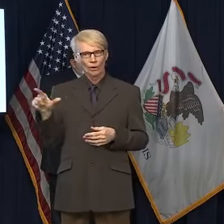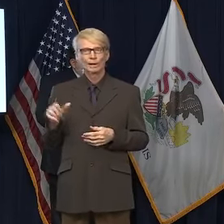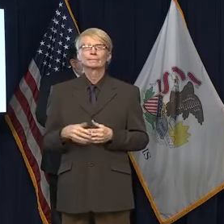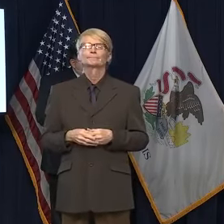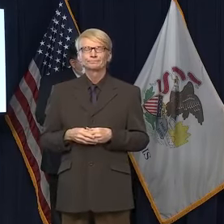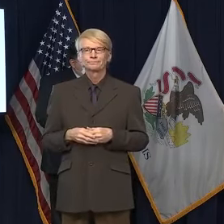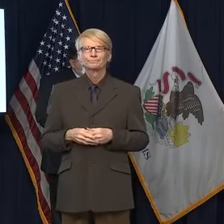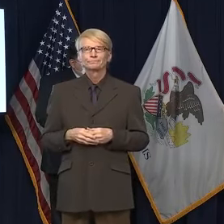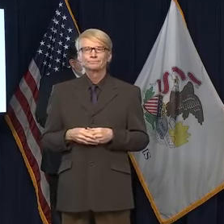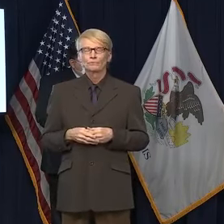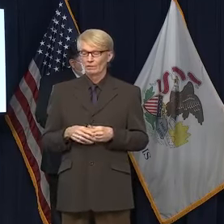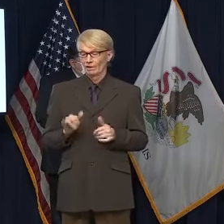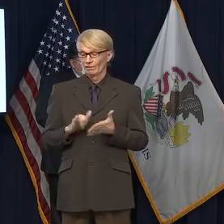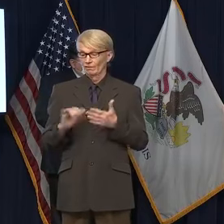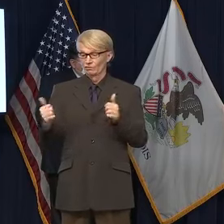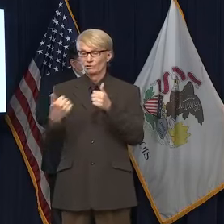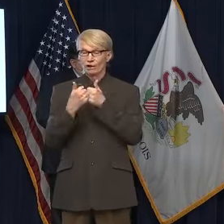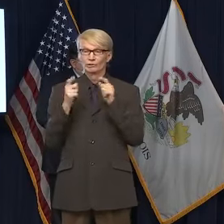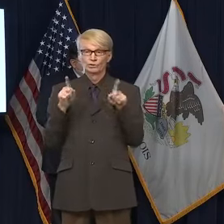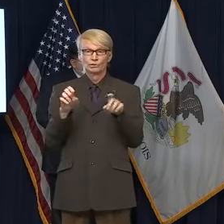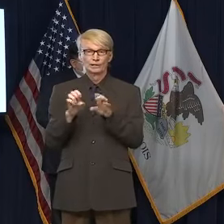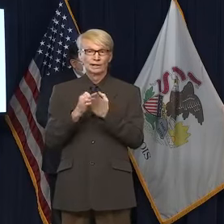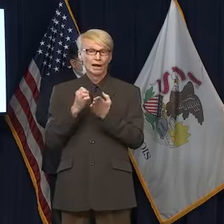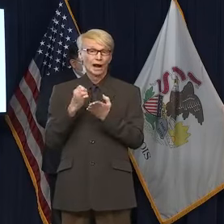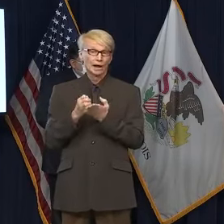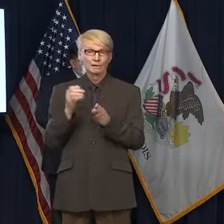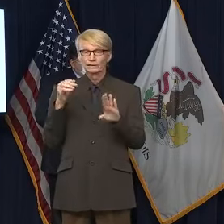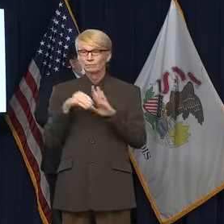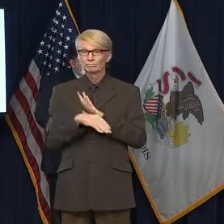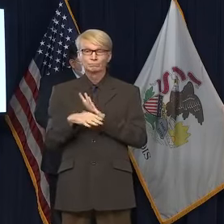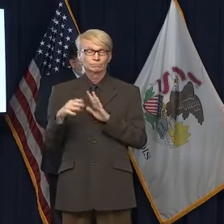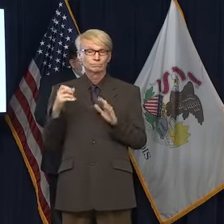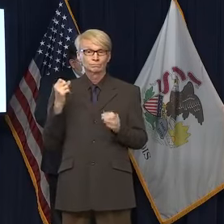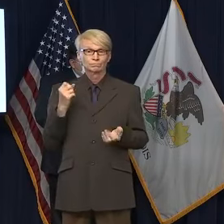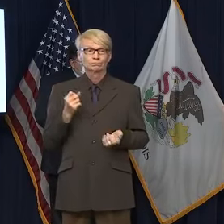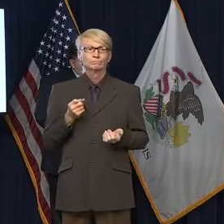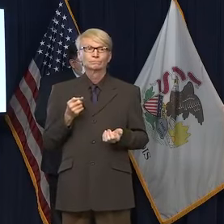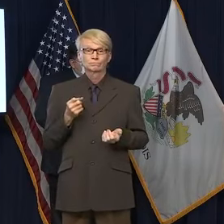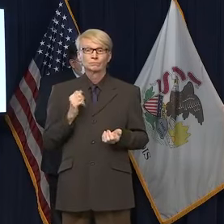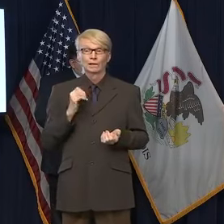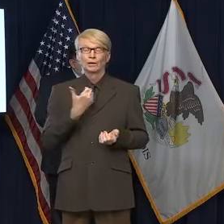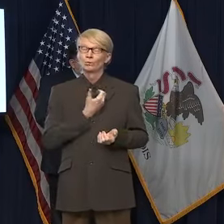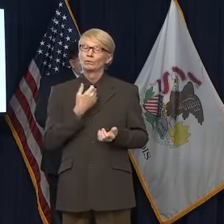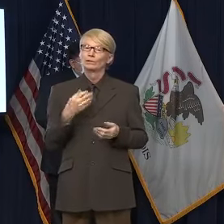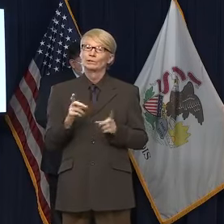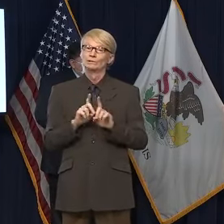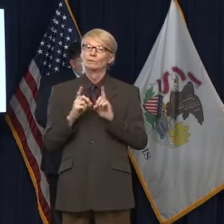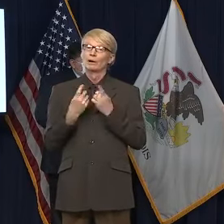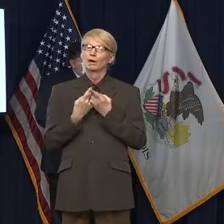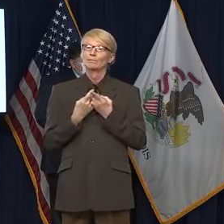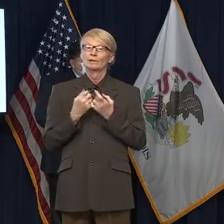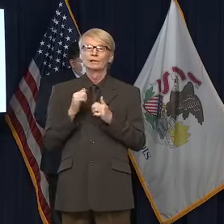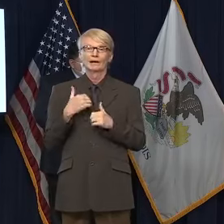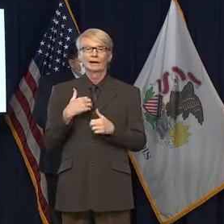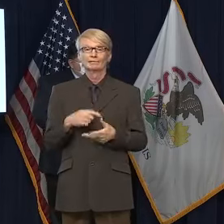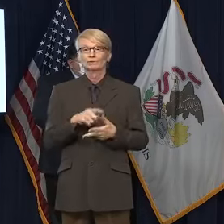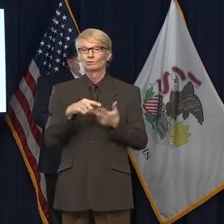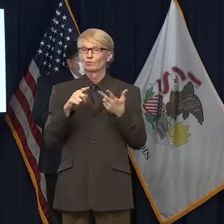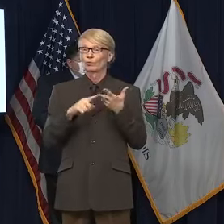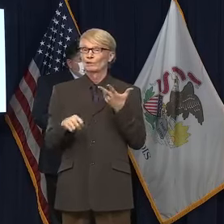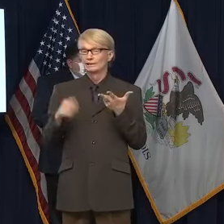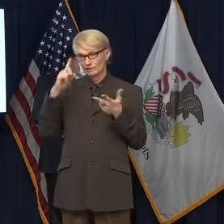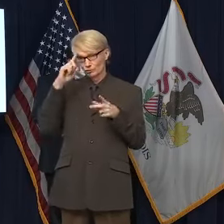these challenges, especially at a time of economic crisis, our department is operating on a three-pronged